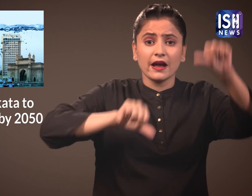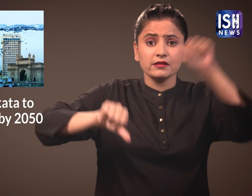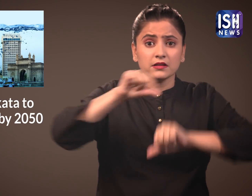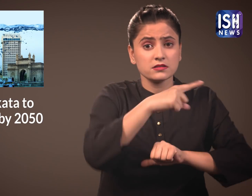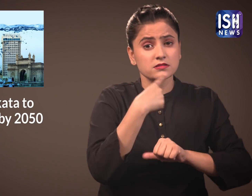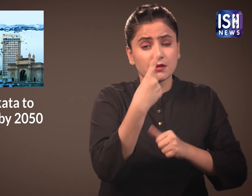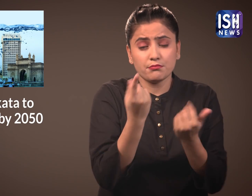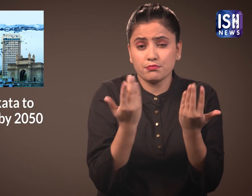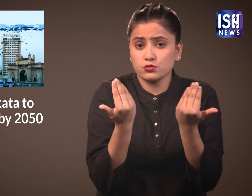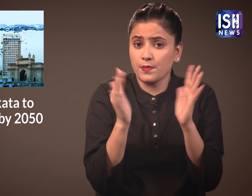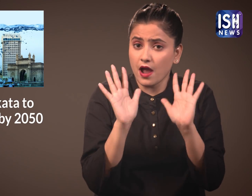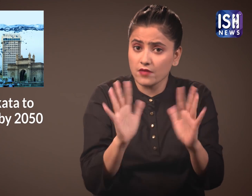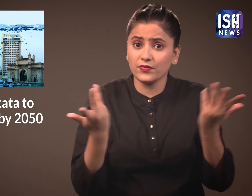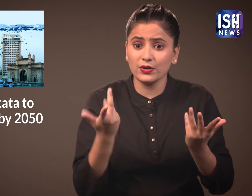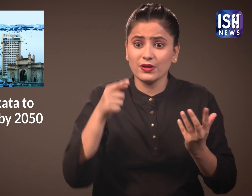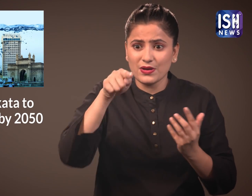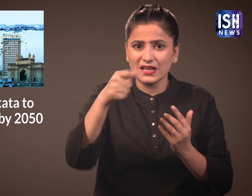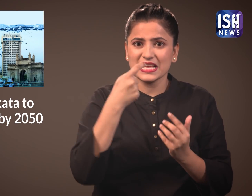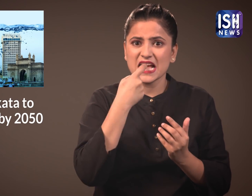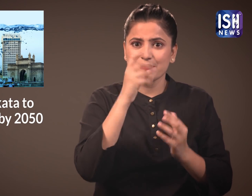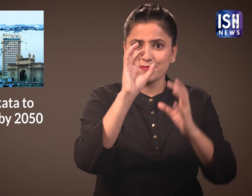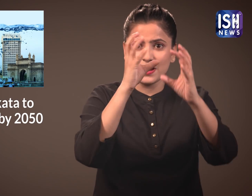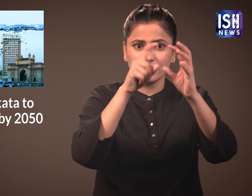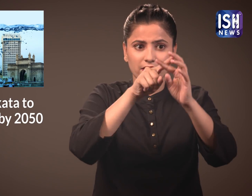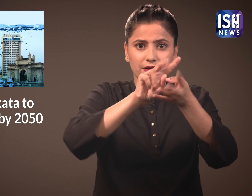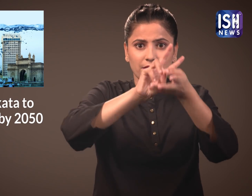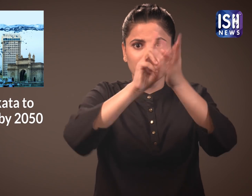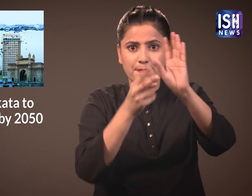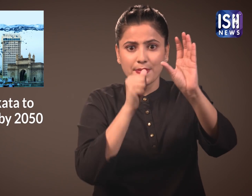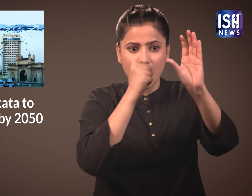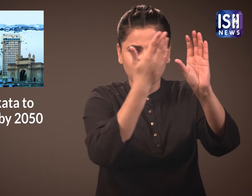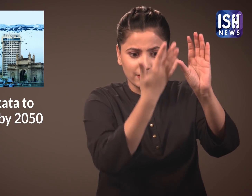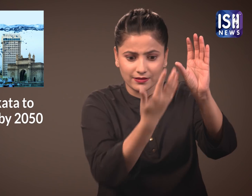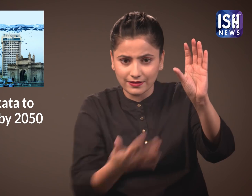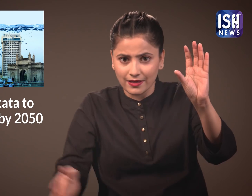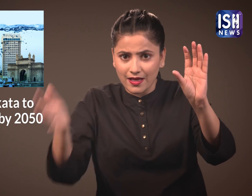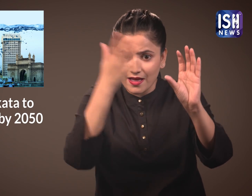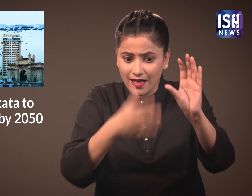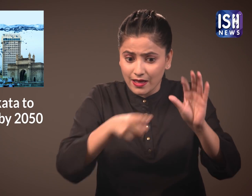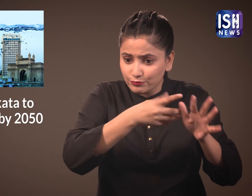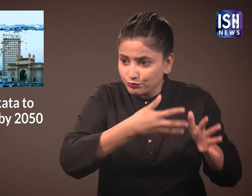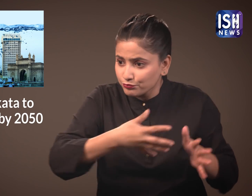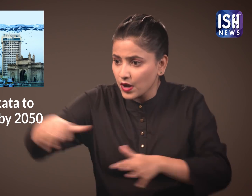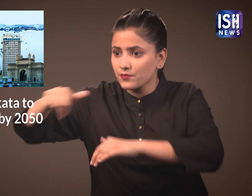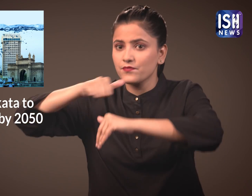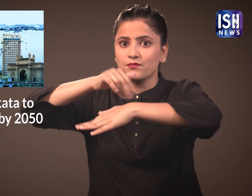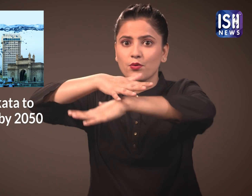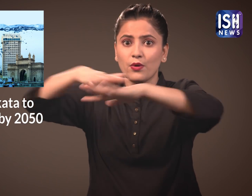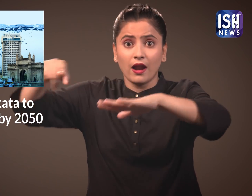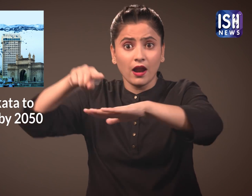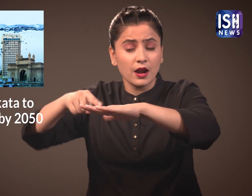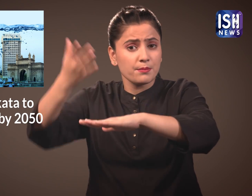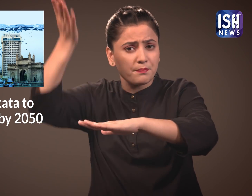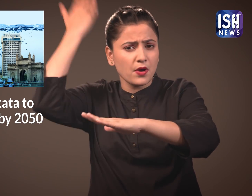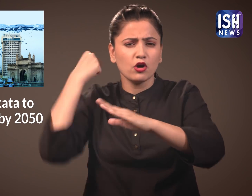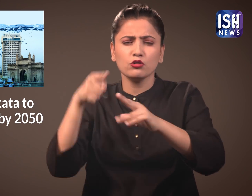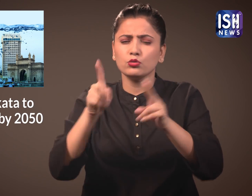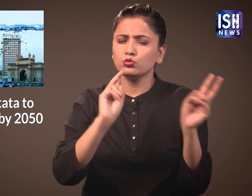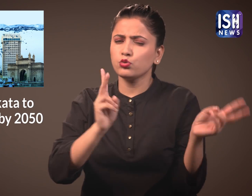Scientists say that this water will increase the sea